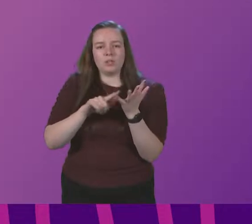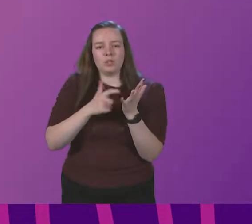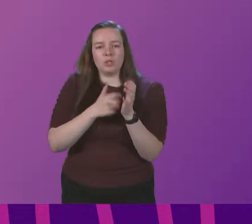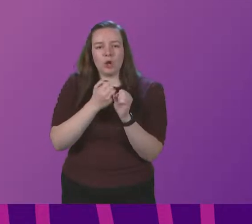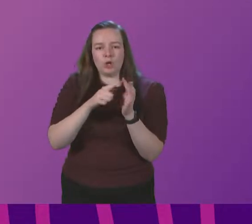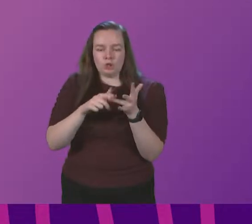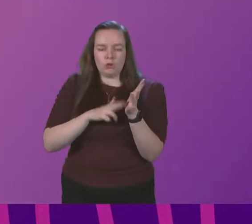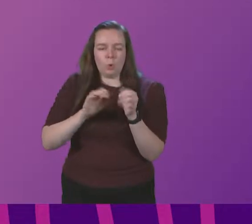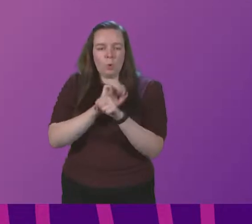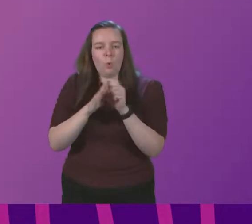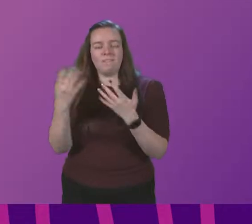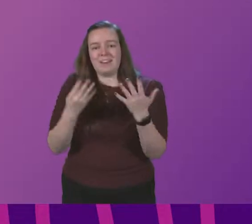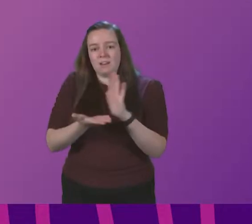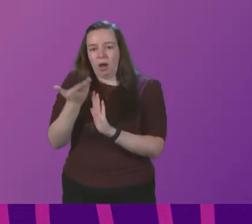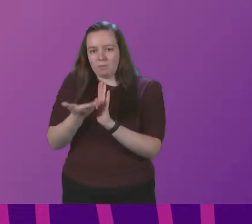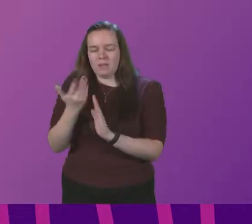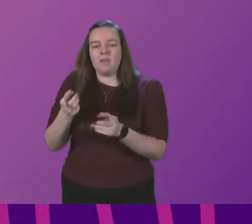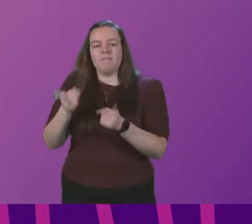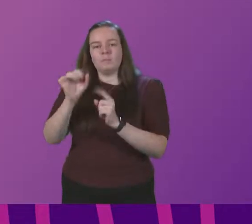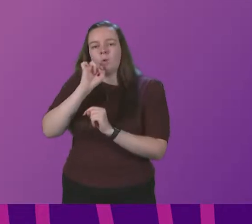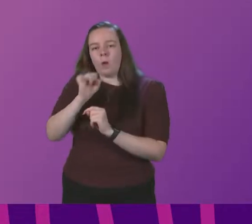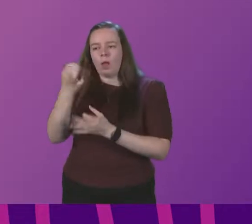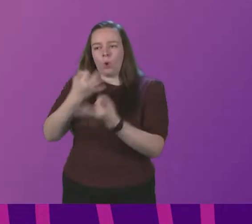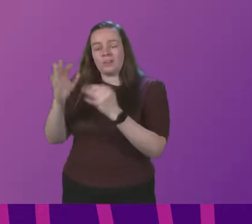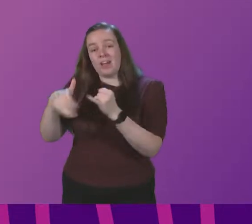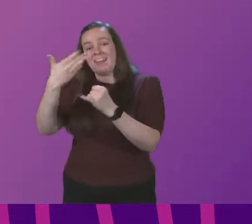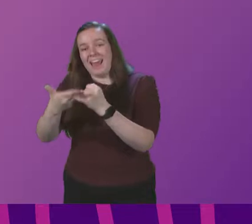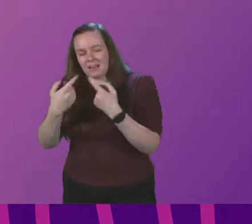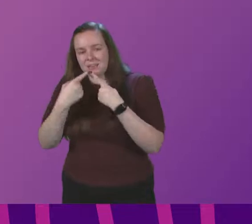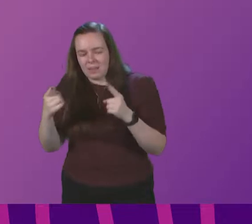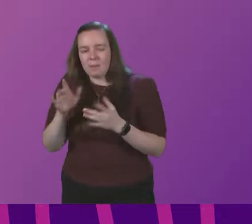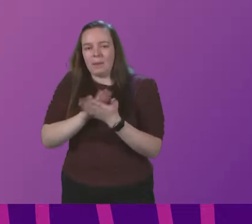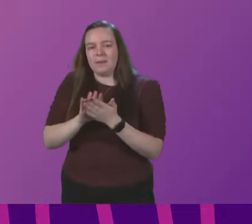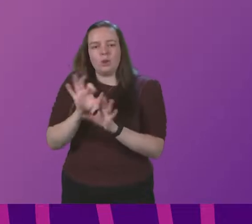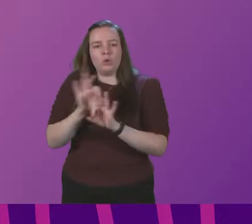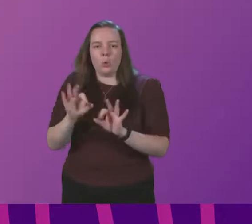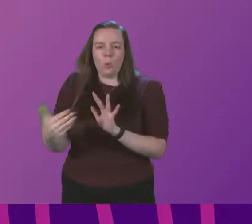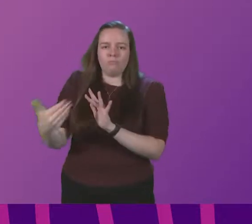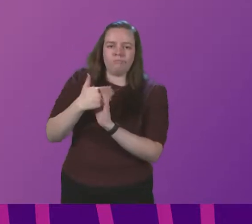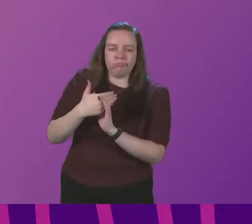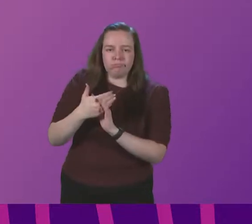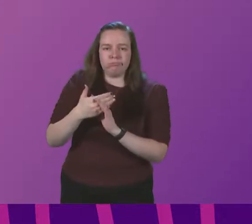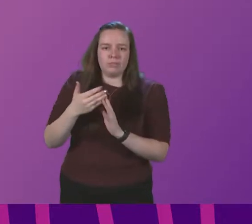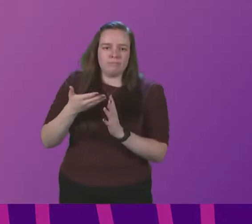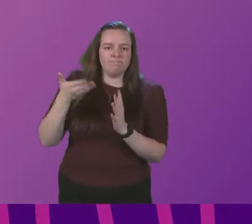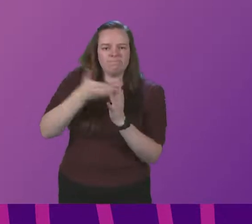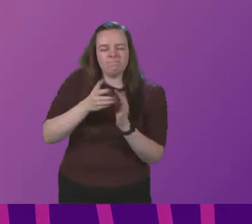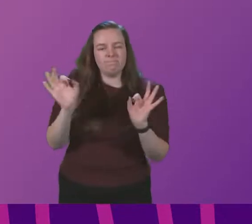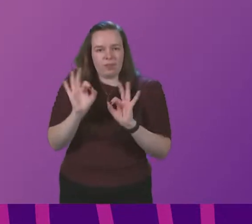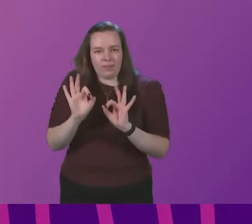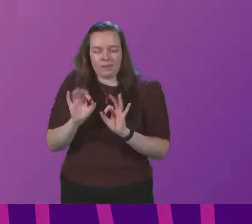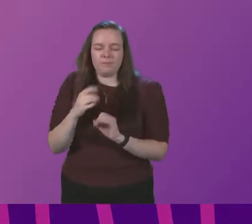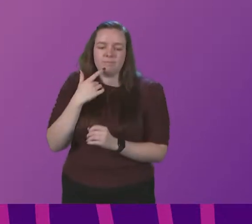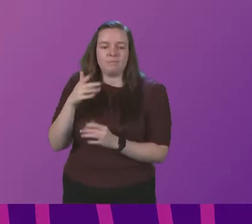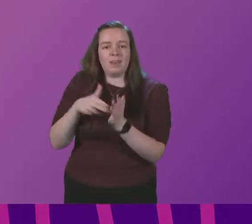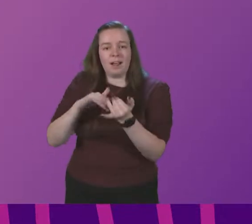updates. The First Minister will take questions at the end of her statement, and so there should be no interventions or interruptions. I call